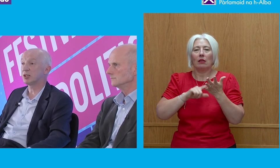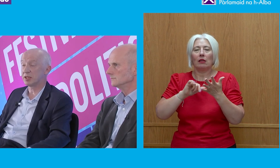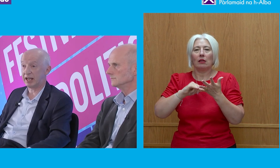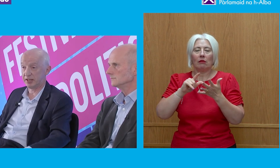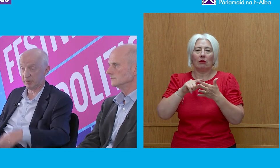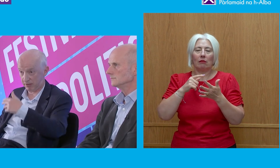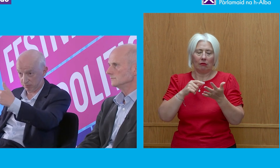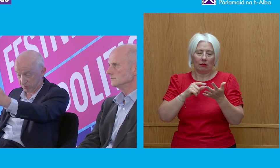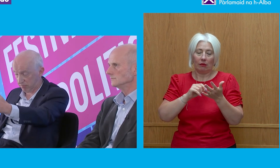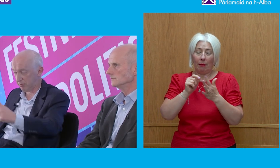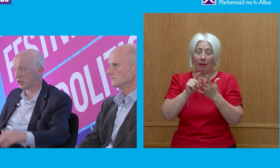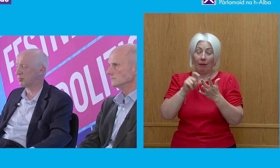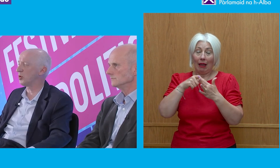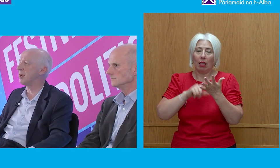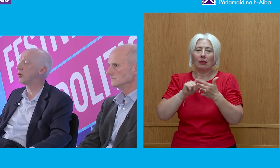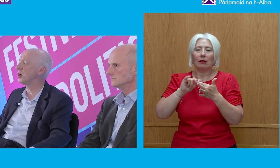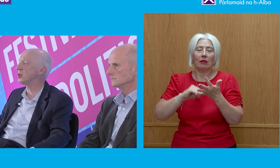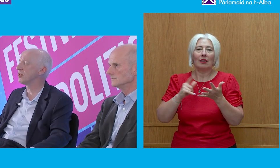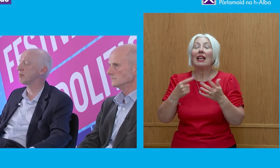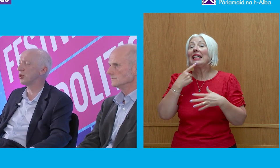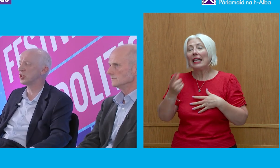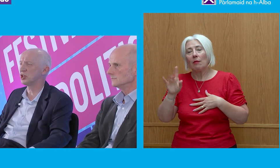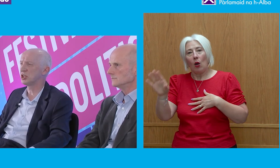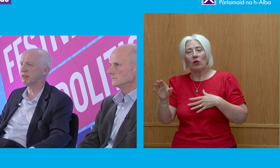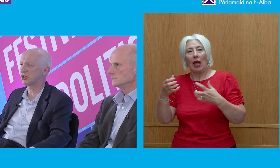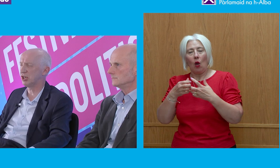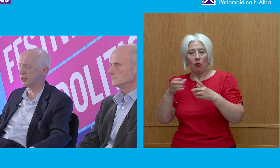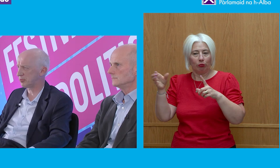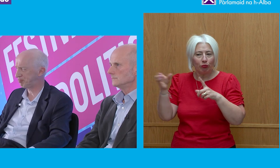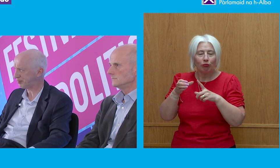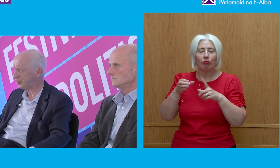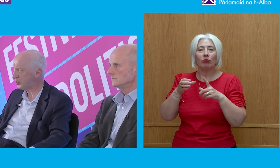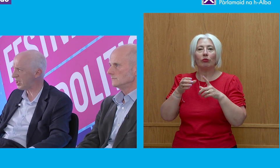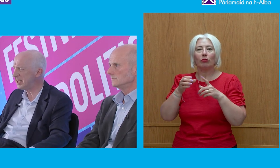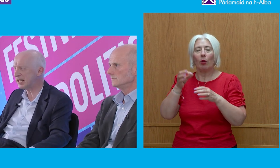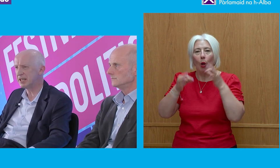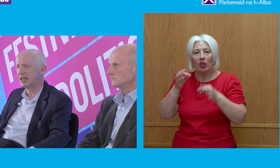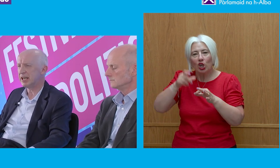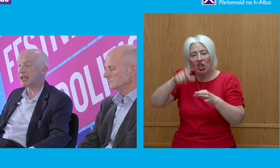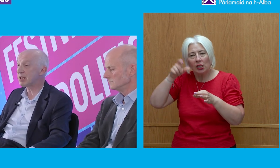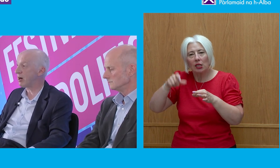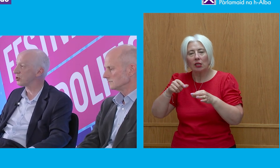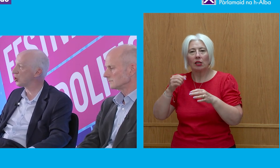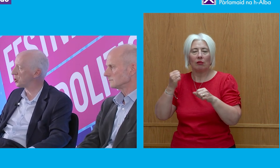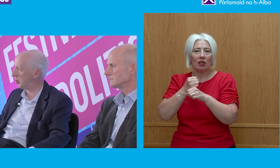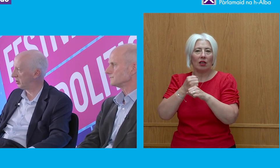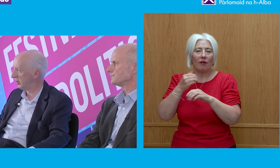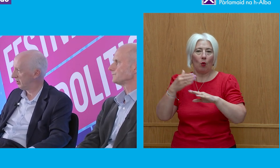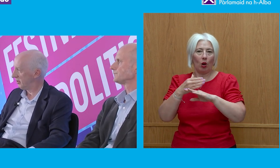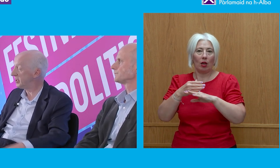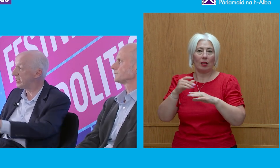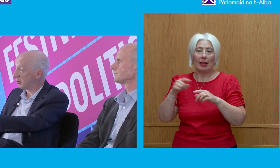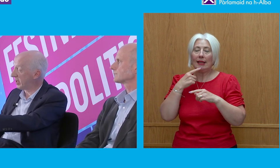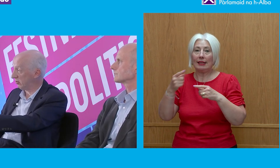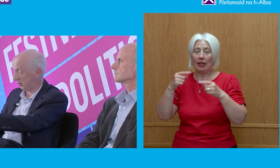that deals with standards about subsequent employment of politicians and civil servants. And he said, his eyebrows shot up.